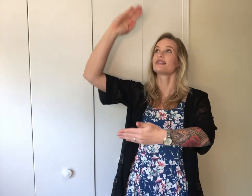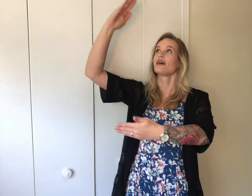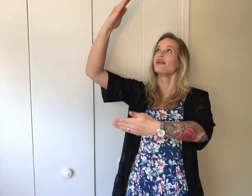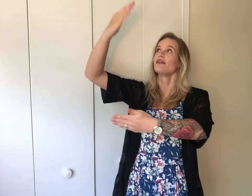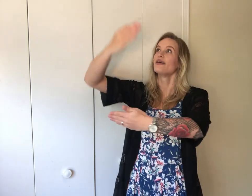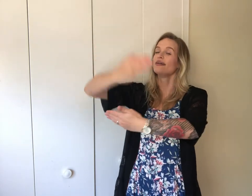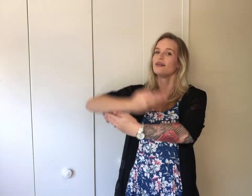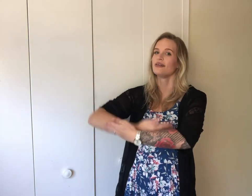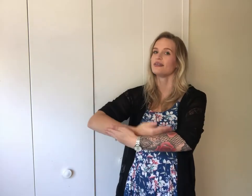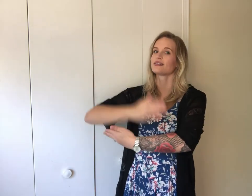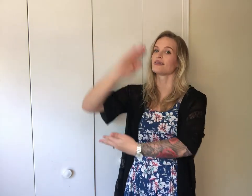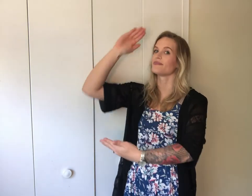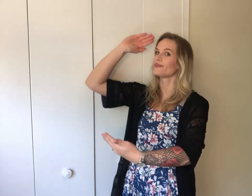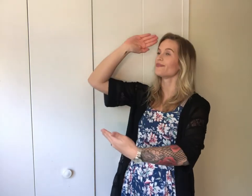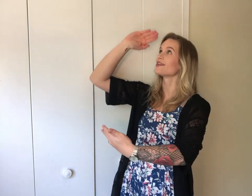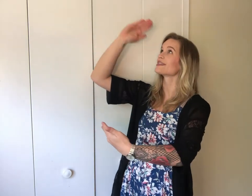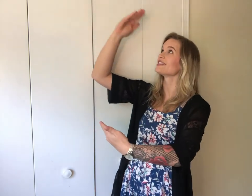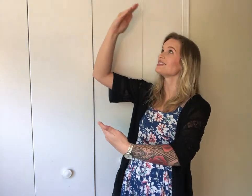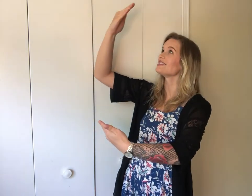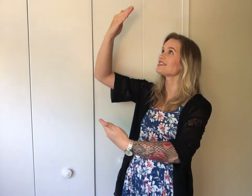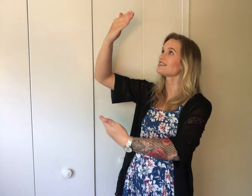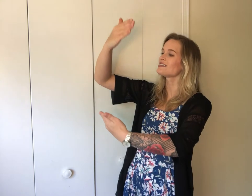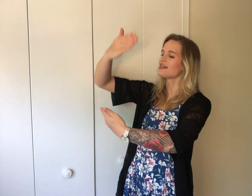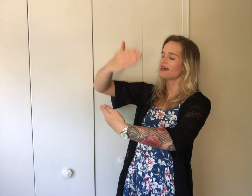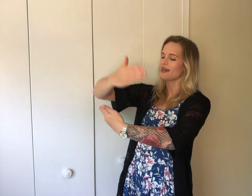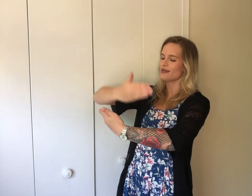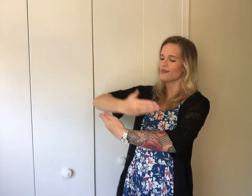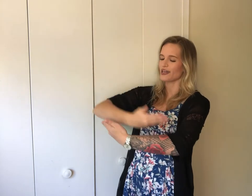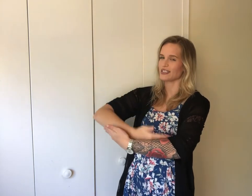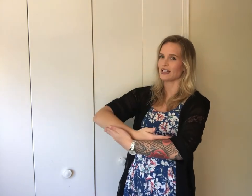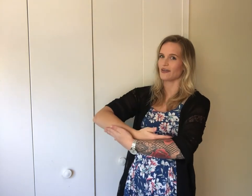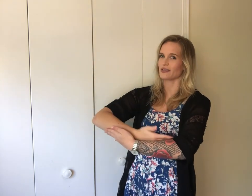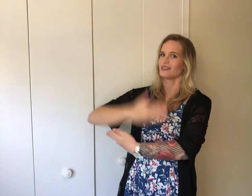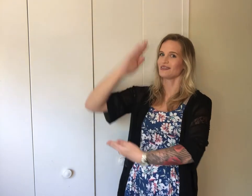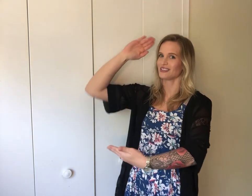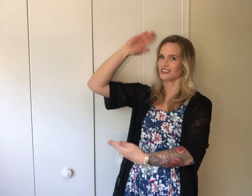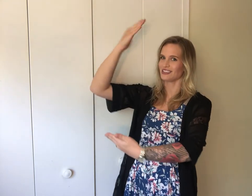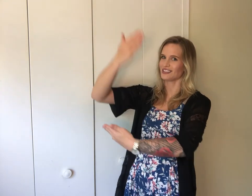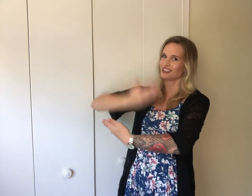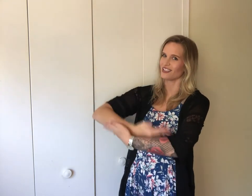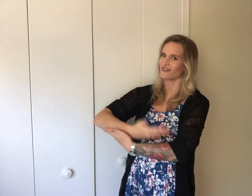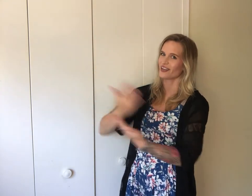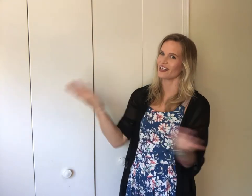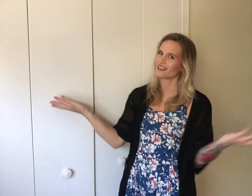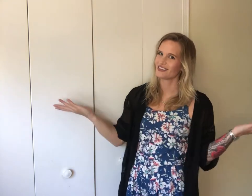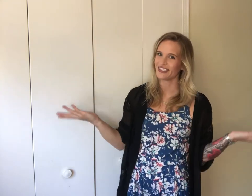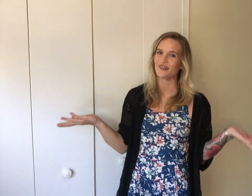sun. So, look to Jesus, and bring it down, because he's the son of God, you know.